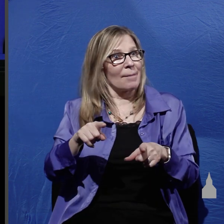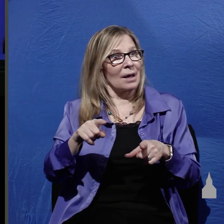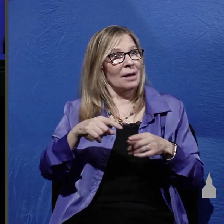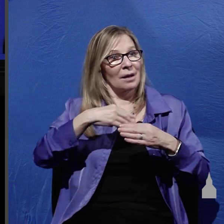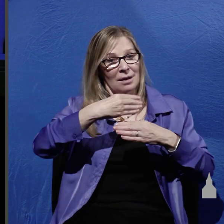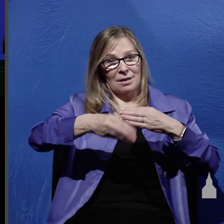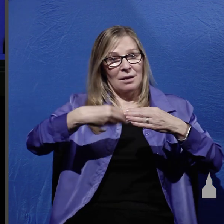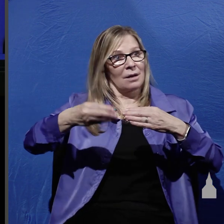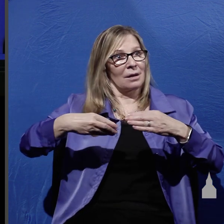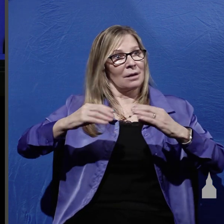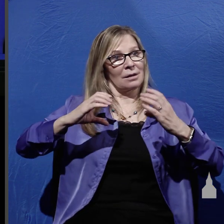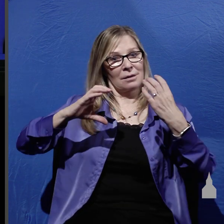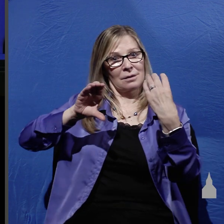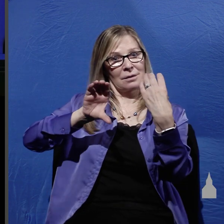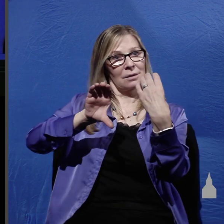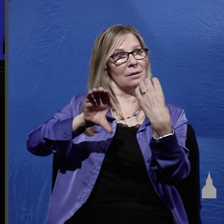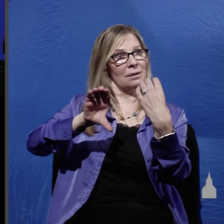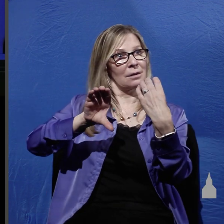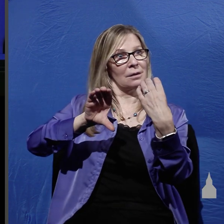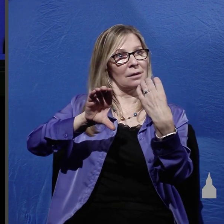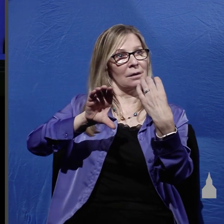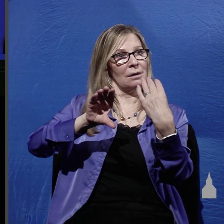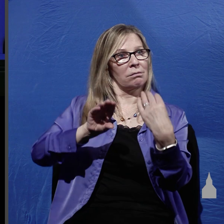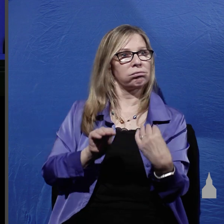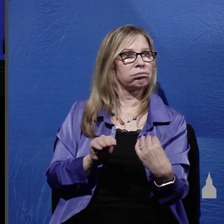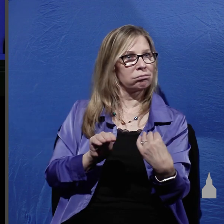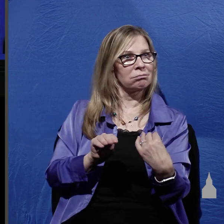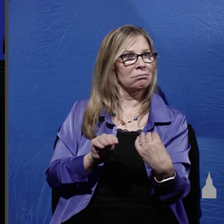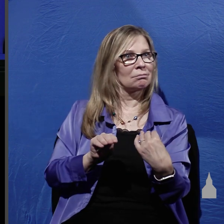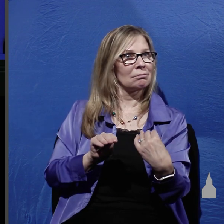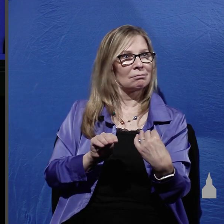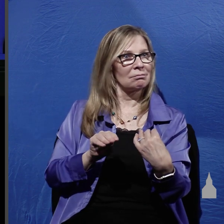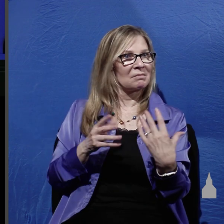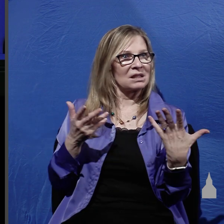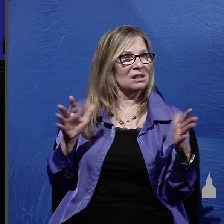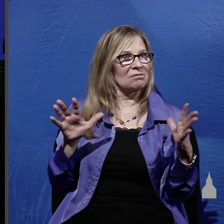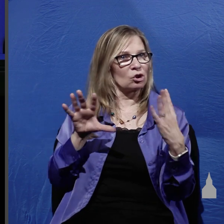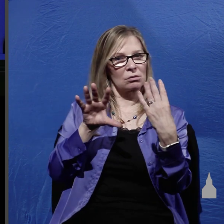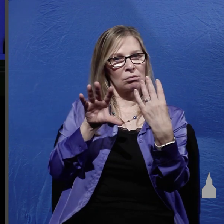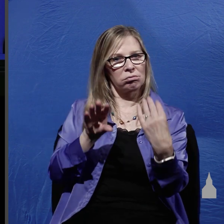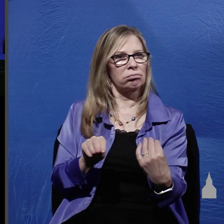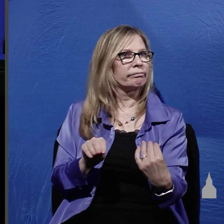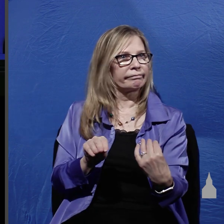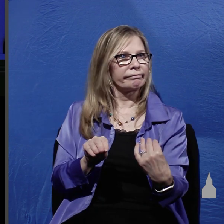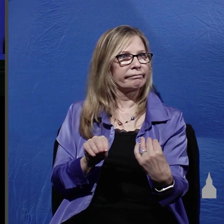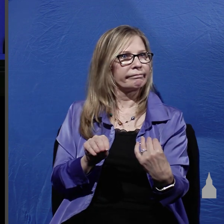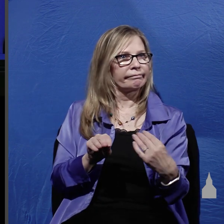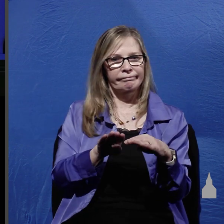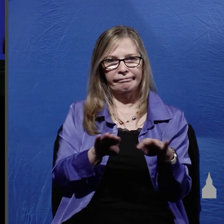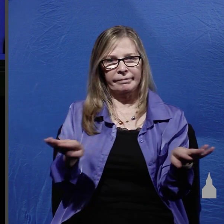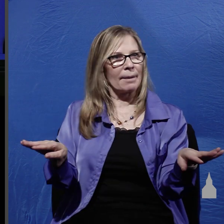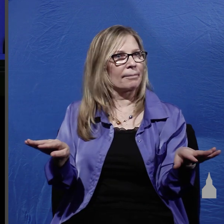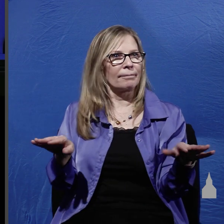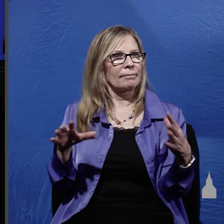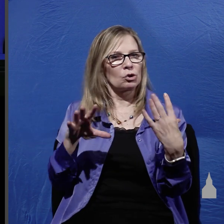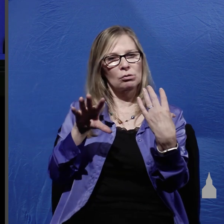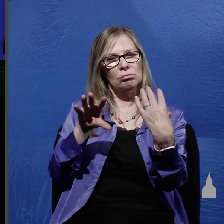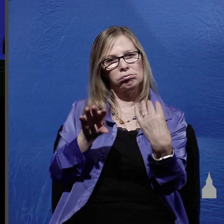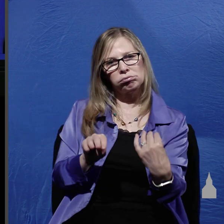clothes that had been around our Lord's body they just collapsed they just settled down because there was no